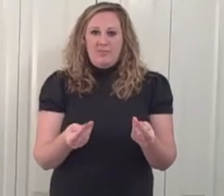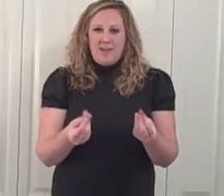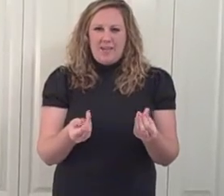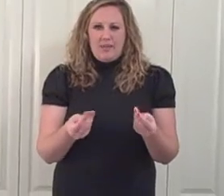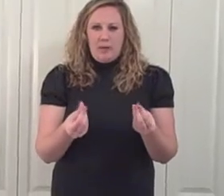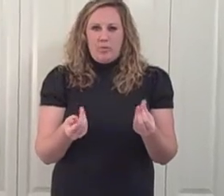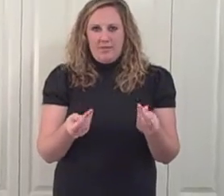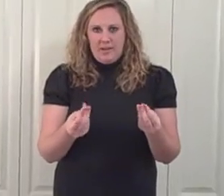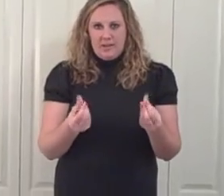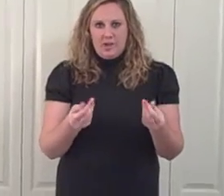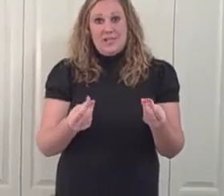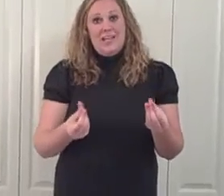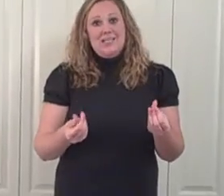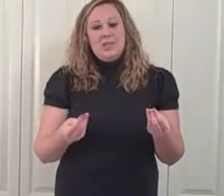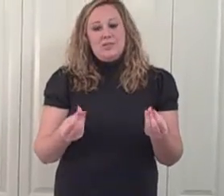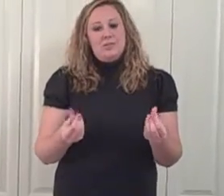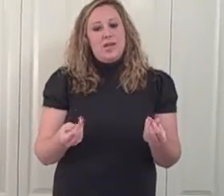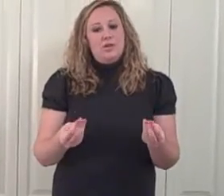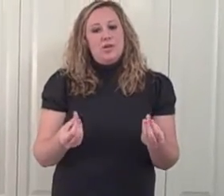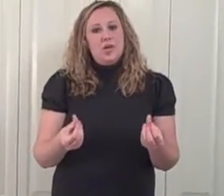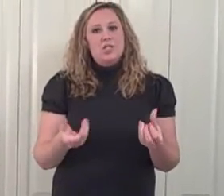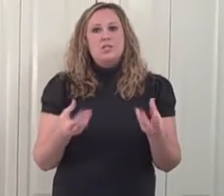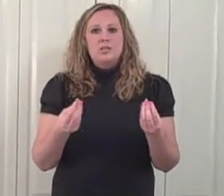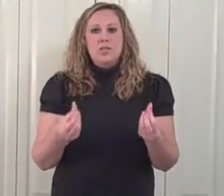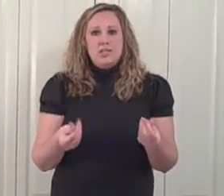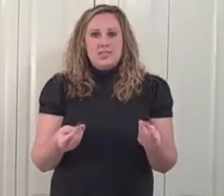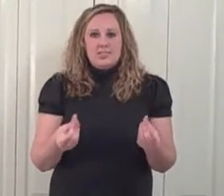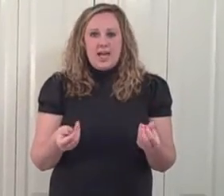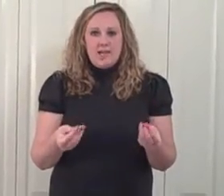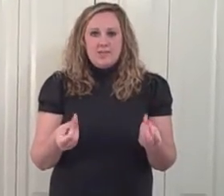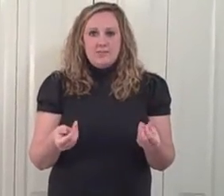move them together like we're feeling the grittiness of some sand or dirt. Stand.